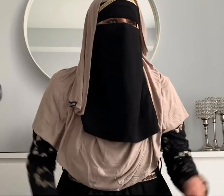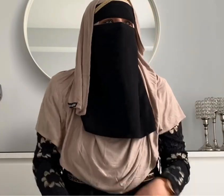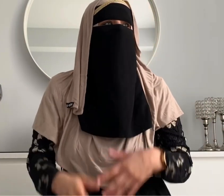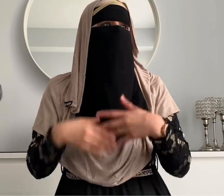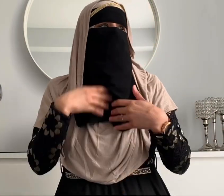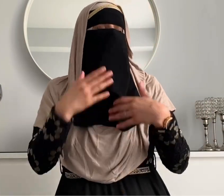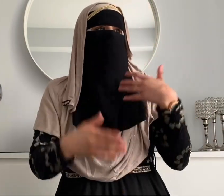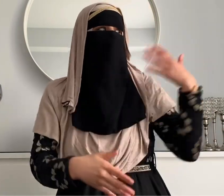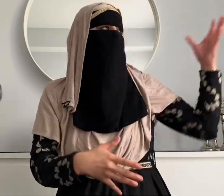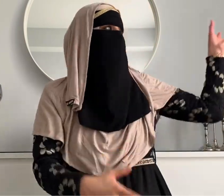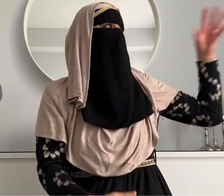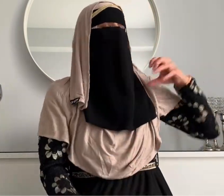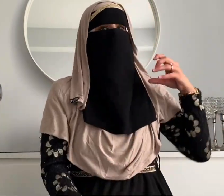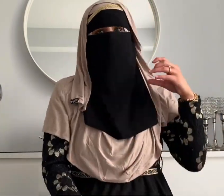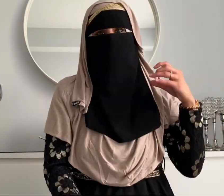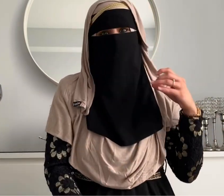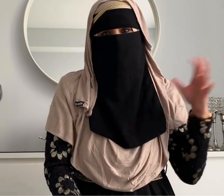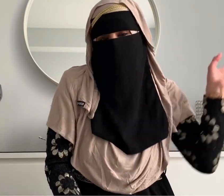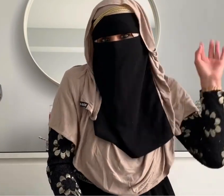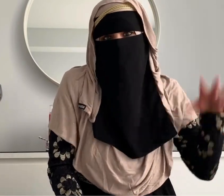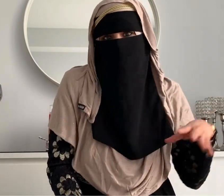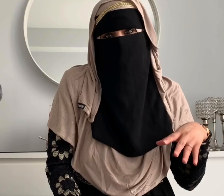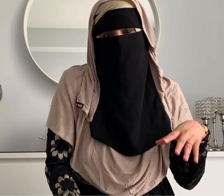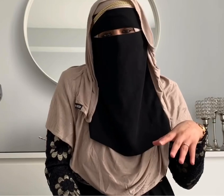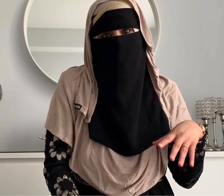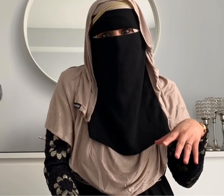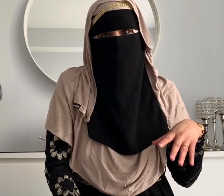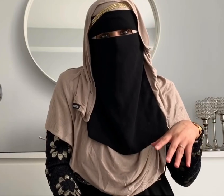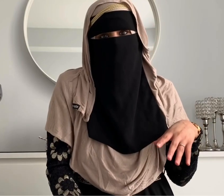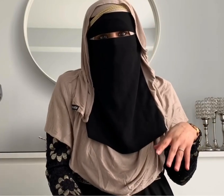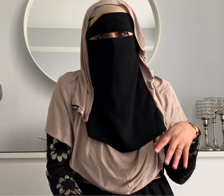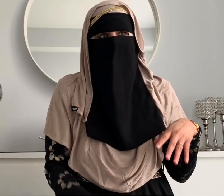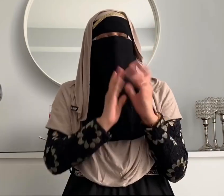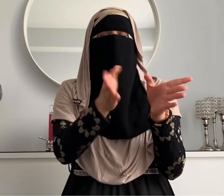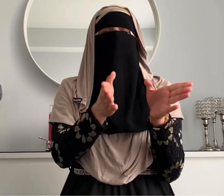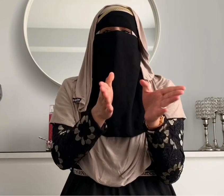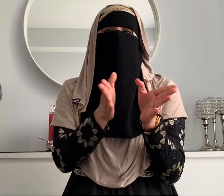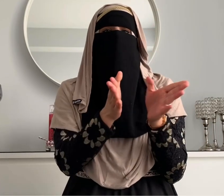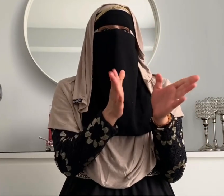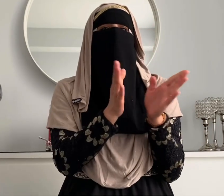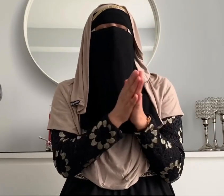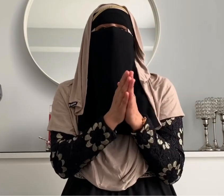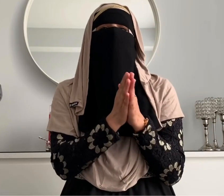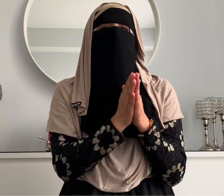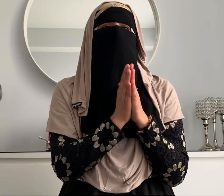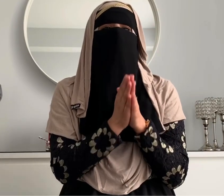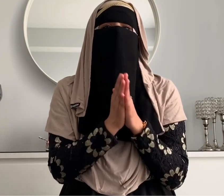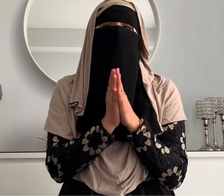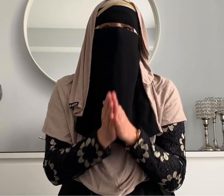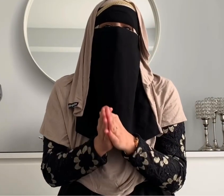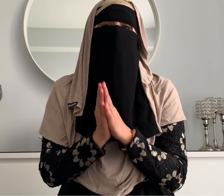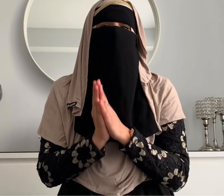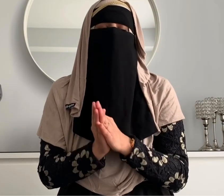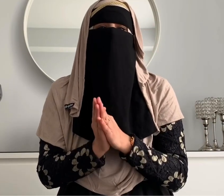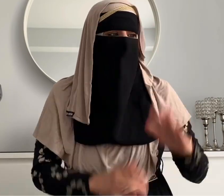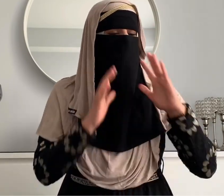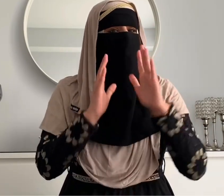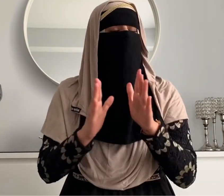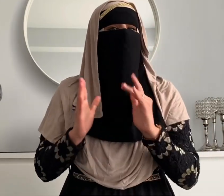do you like avoid picking up 20 objects every single time they want something i'll tell you how guys through the use of baby sign language um baby sign